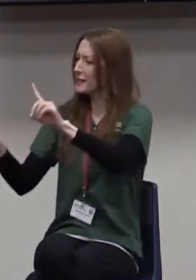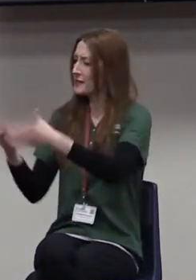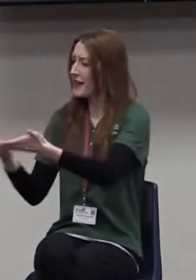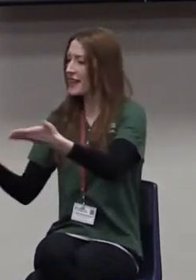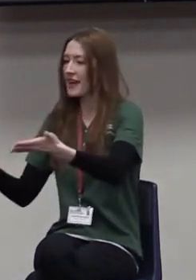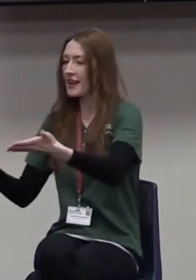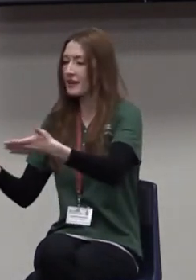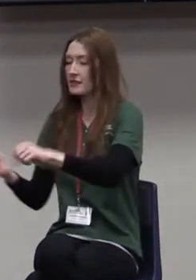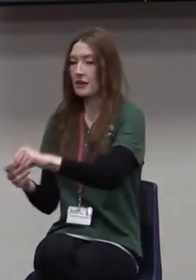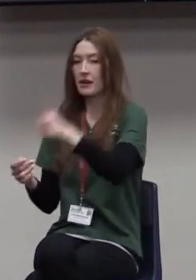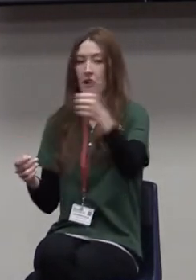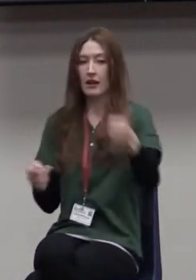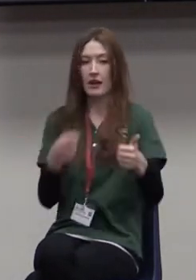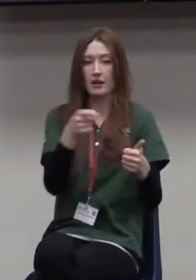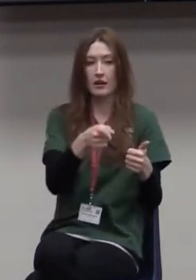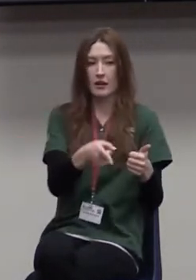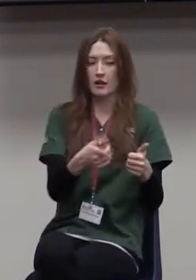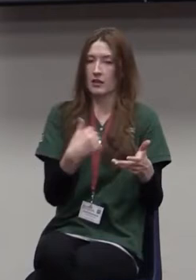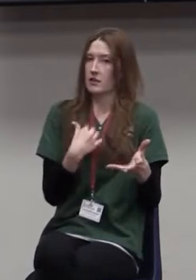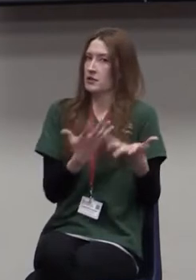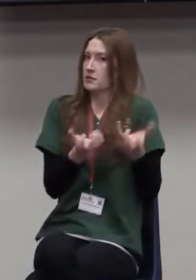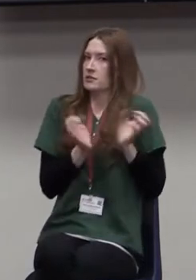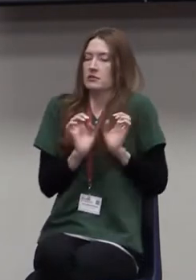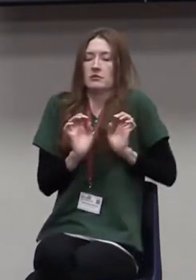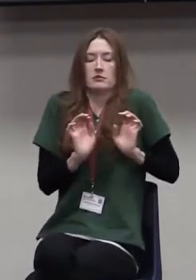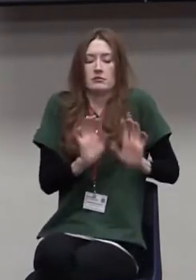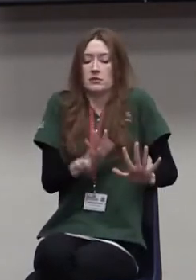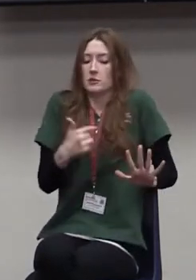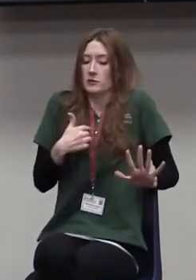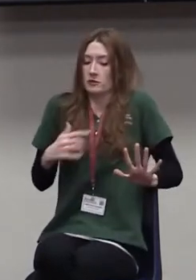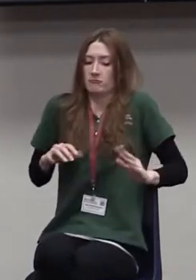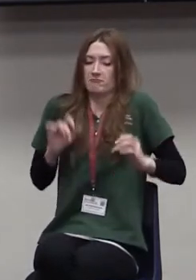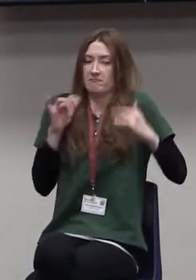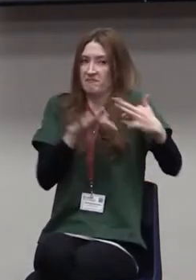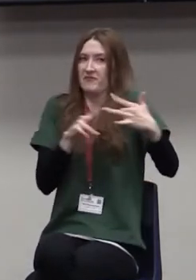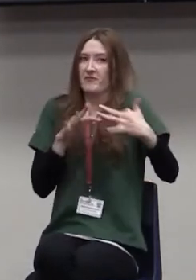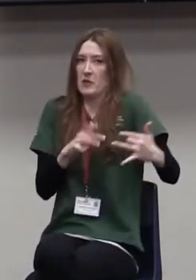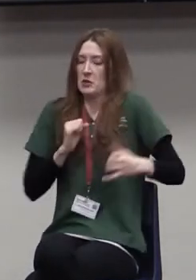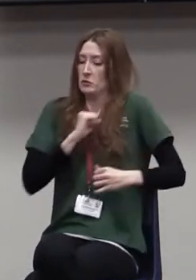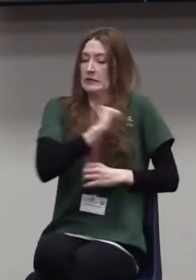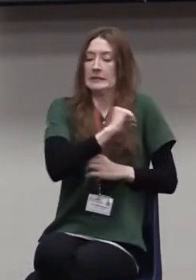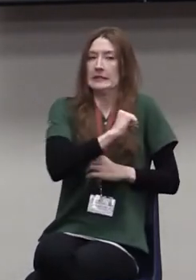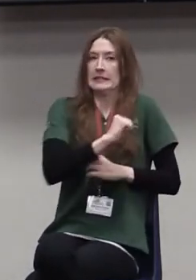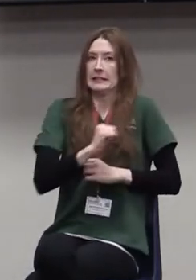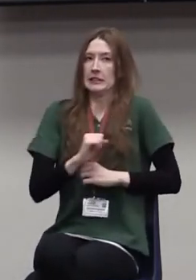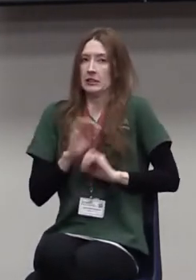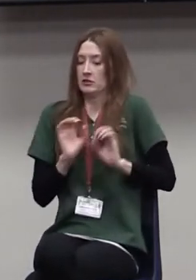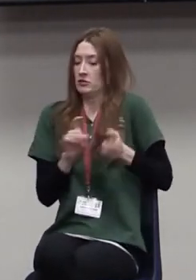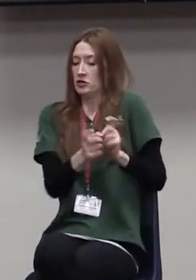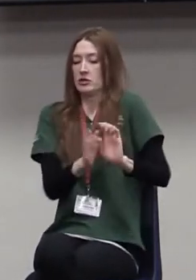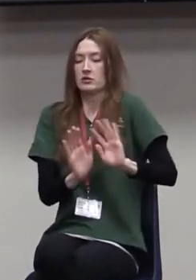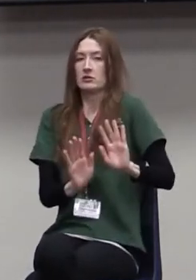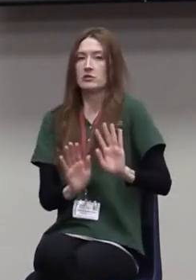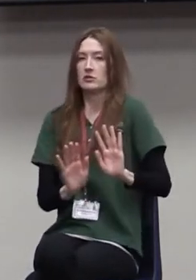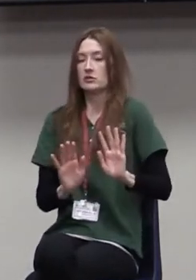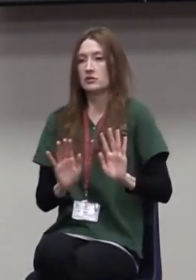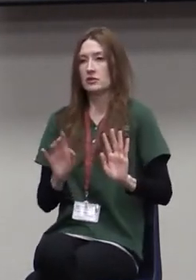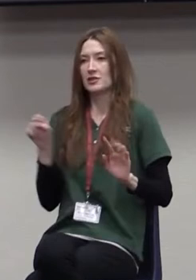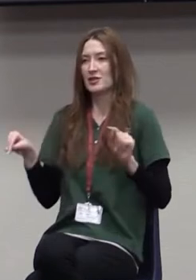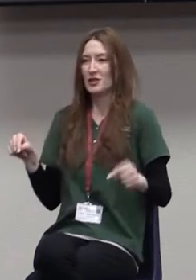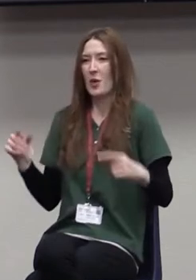And on the other side, you've got people who don't want it. And they're fighting it. They're resisting it. And so this conflict exists.